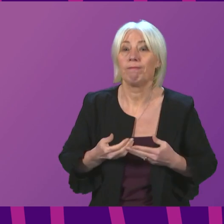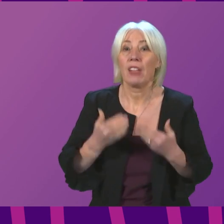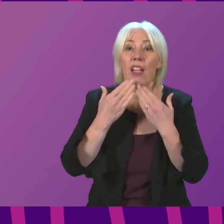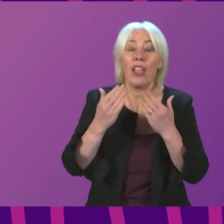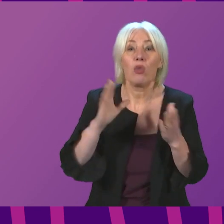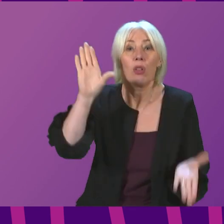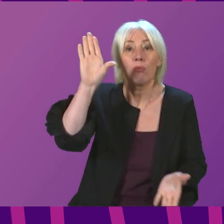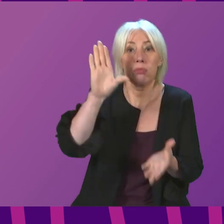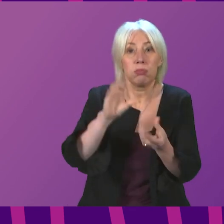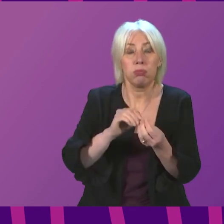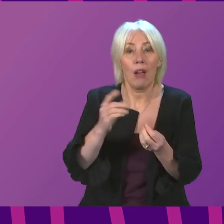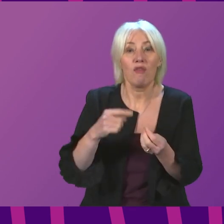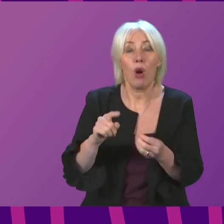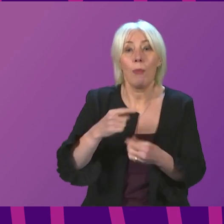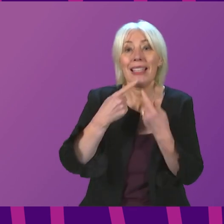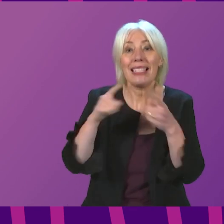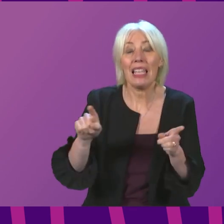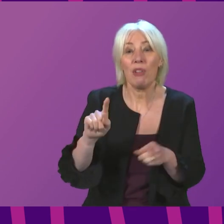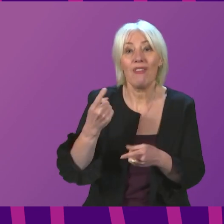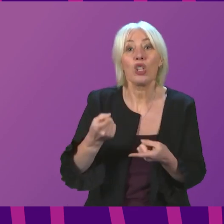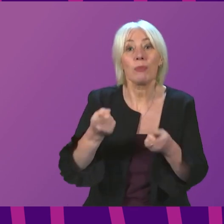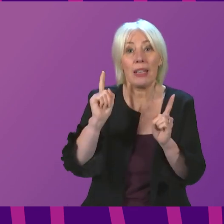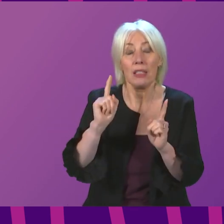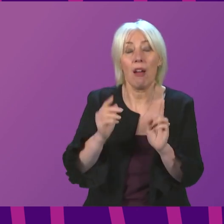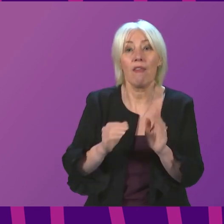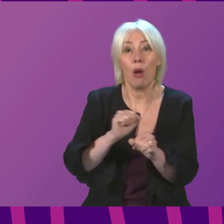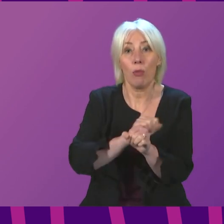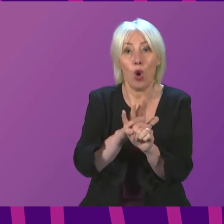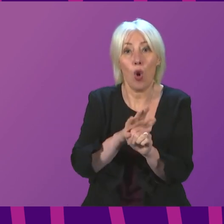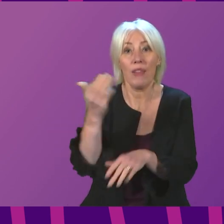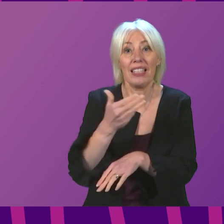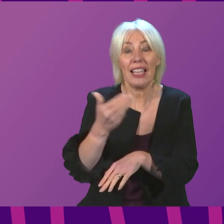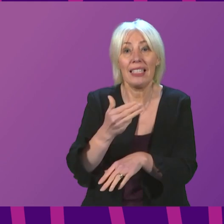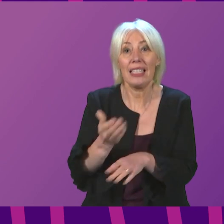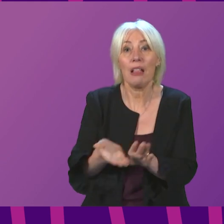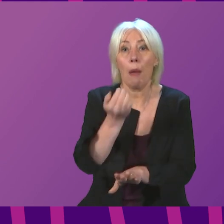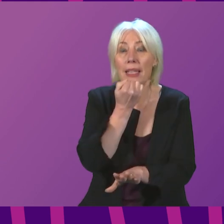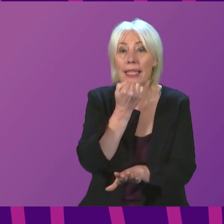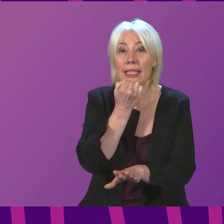the statement by the First Minister on COVID-19 update. I close this meeting.